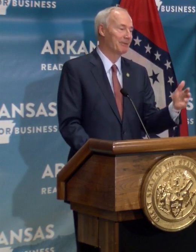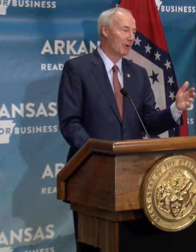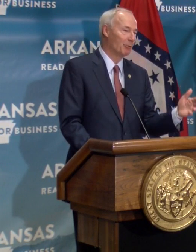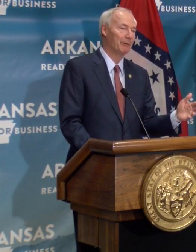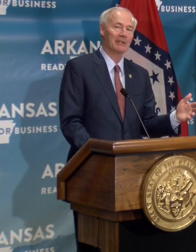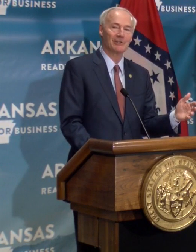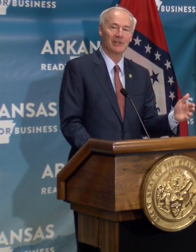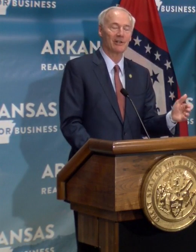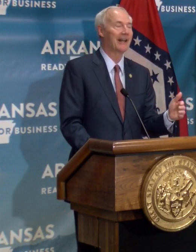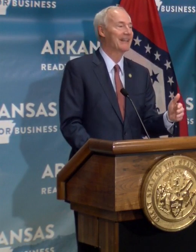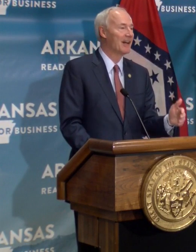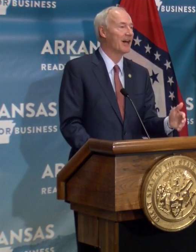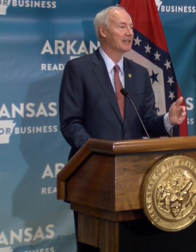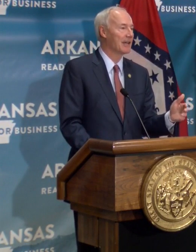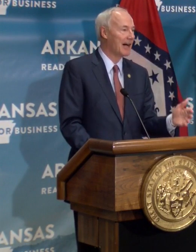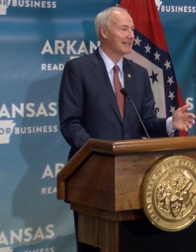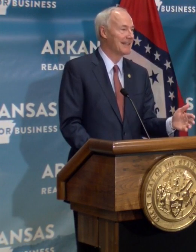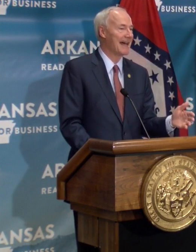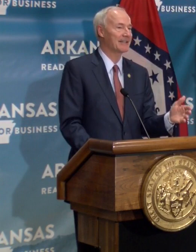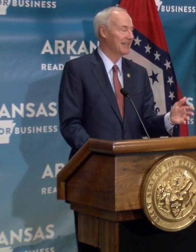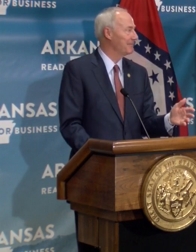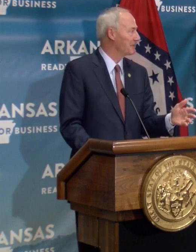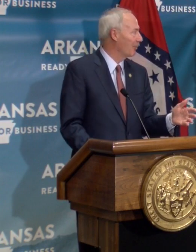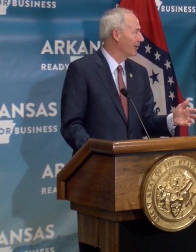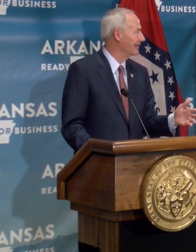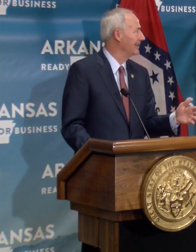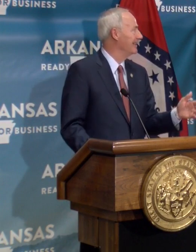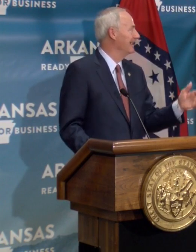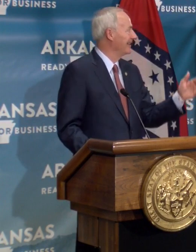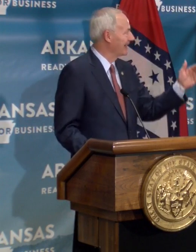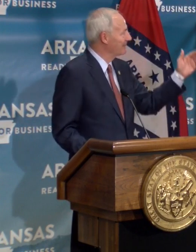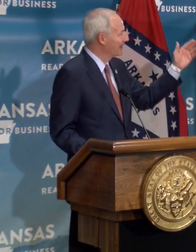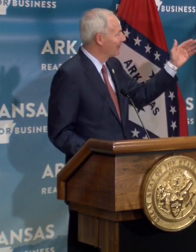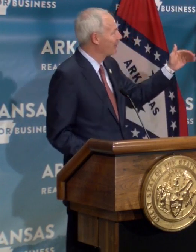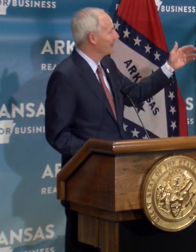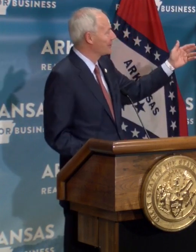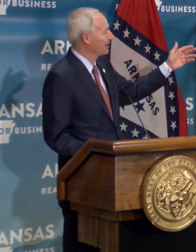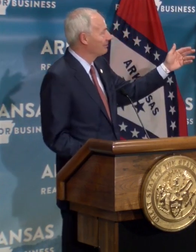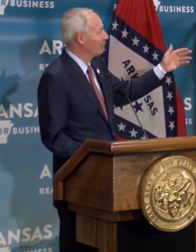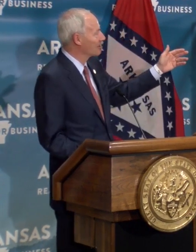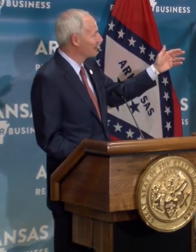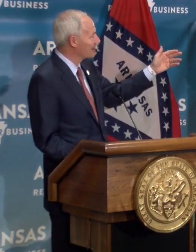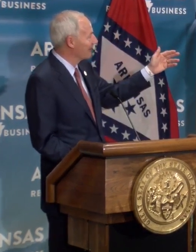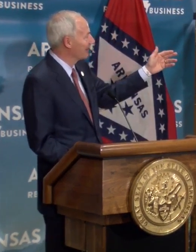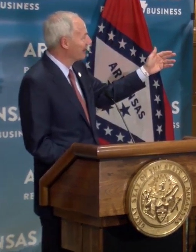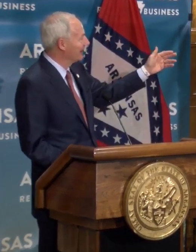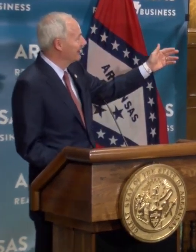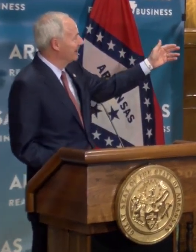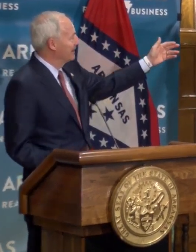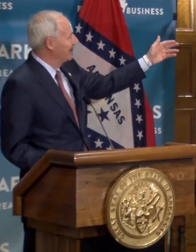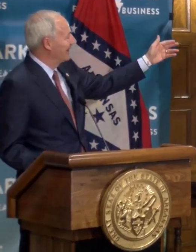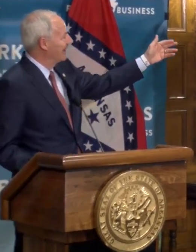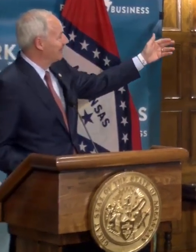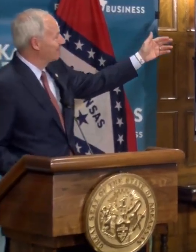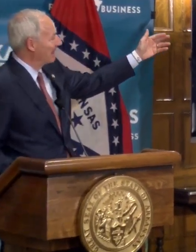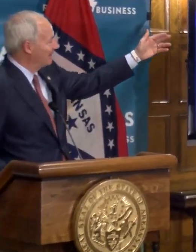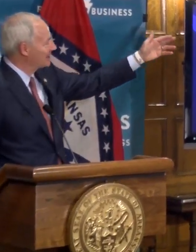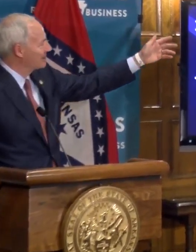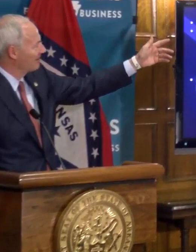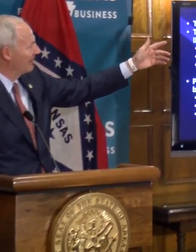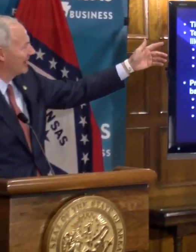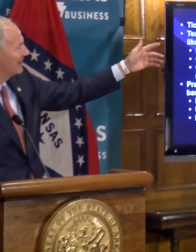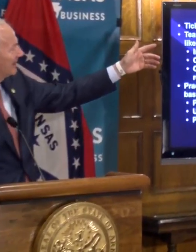this type of what we would consider a non-contact team sport. Now, let me go through this a little more specifically. Um,